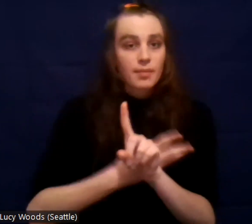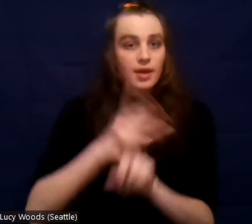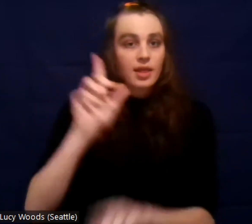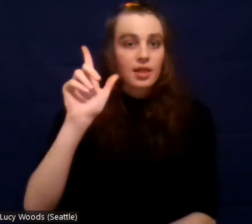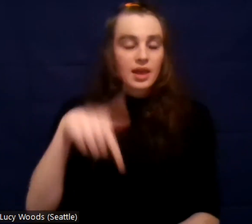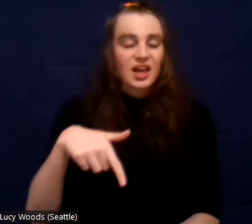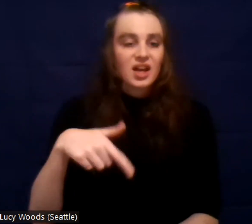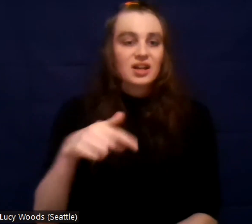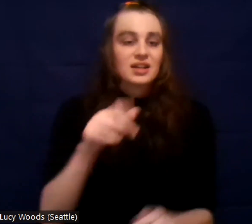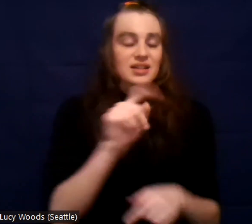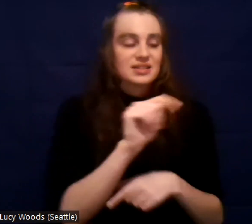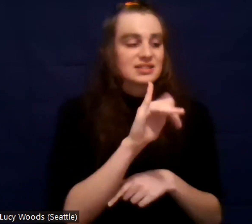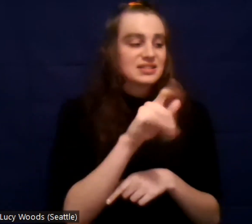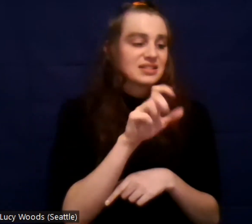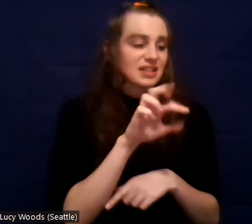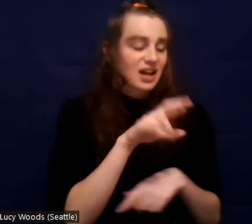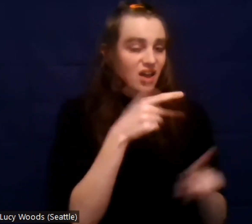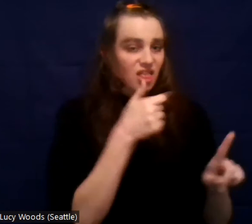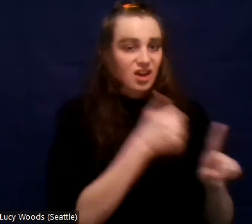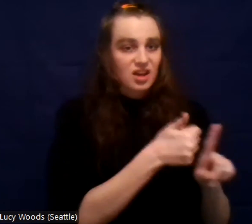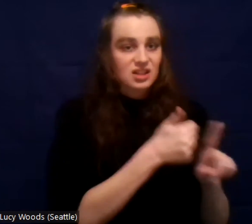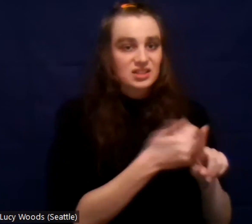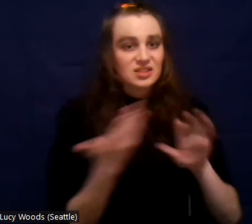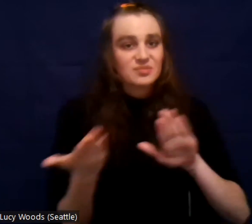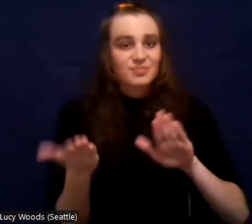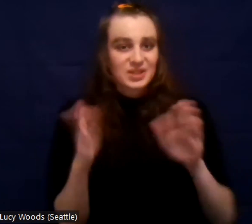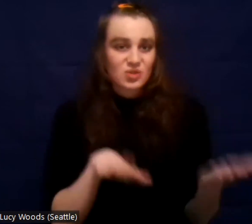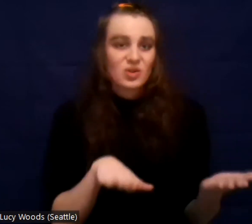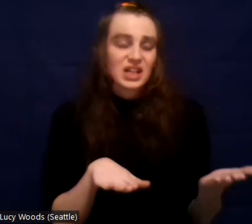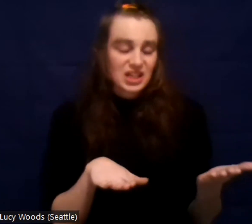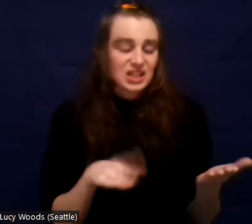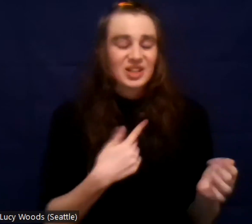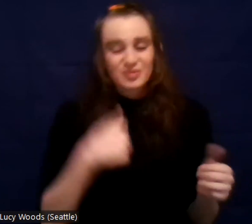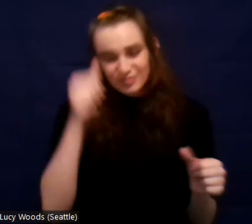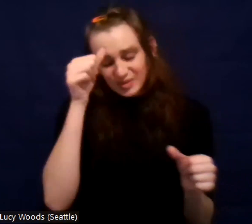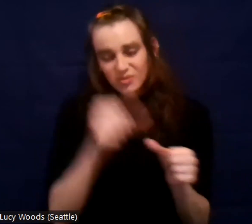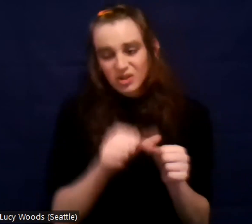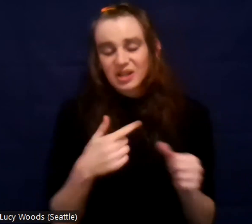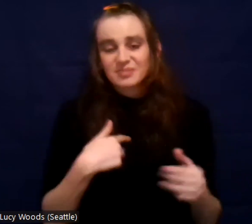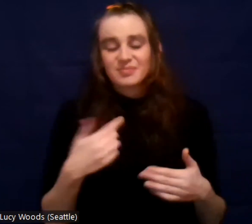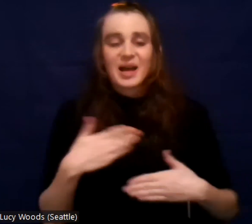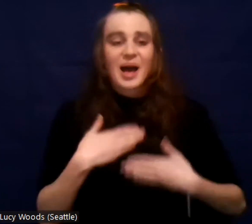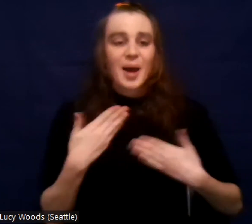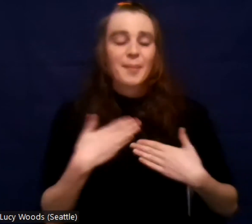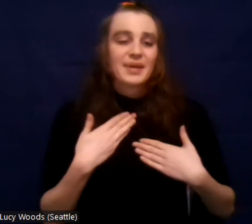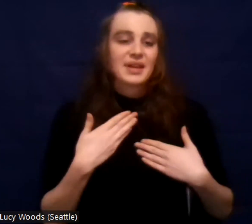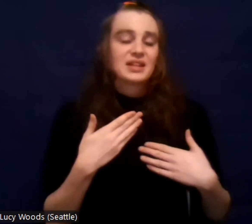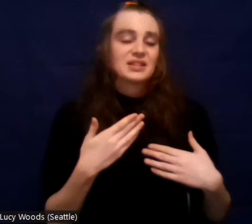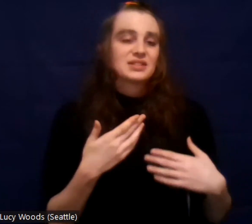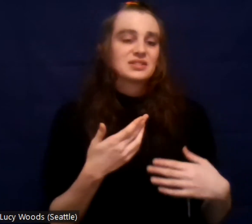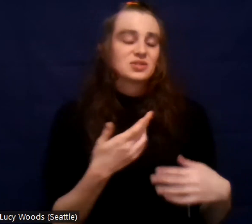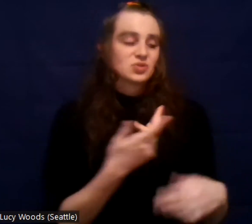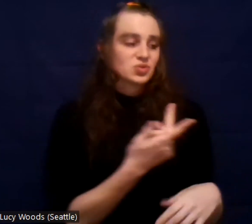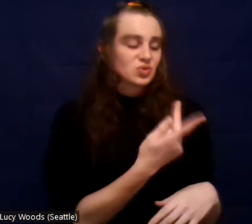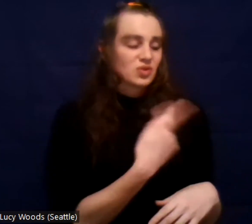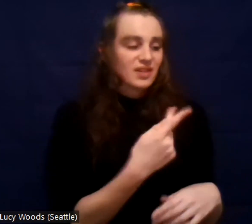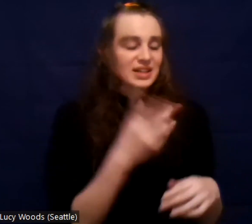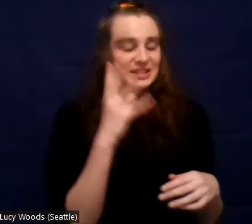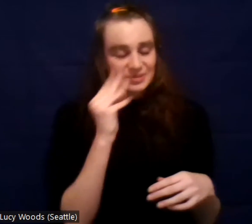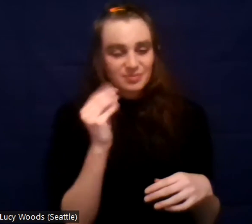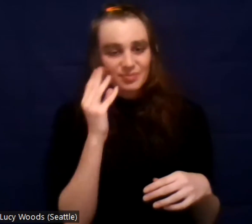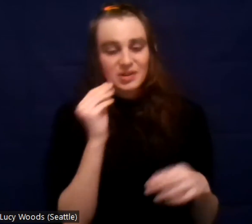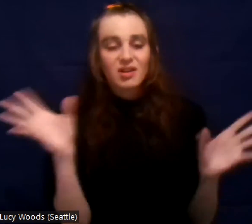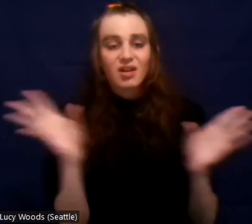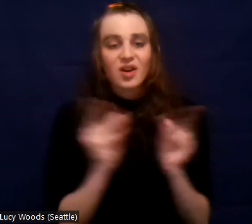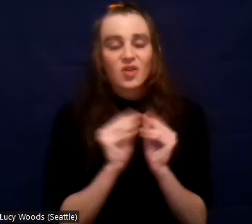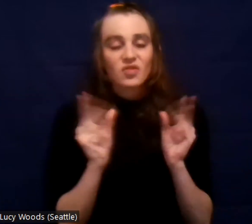passing away and just remember thinking that I was glad to experience those three, uh, conferences with them. Um,